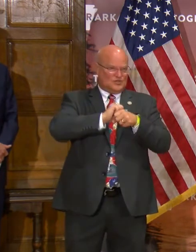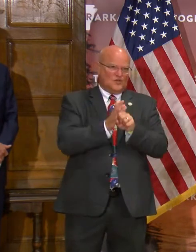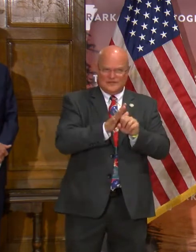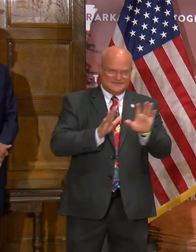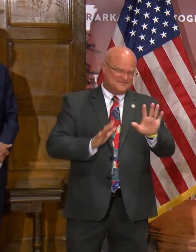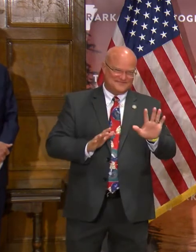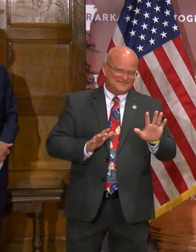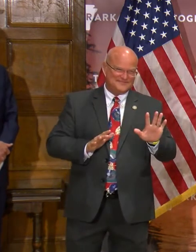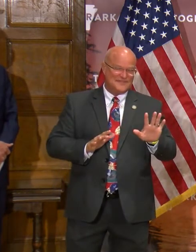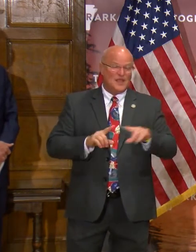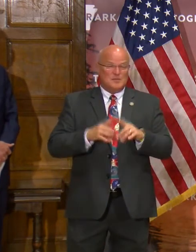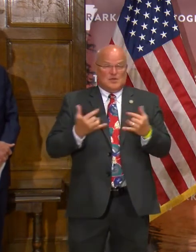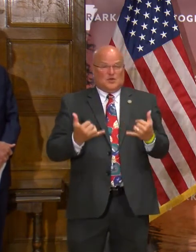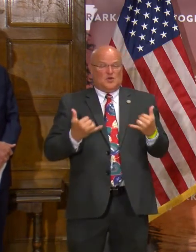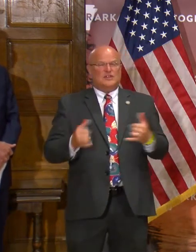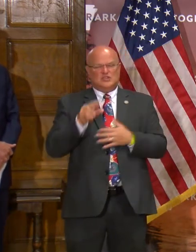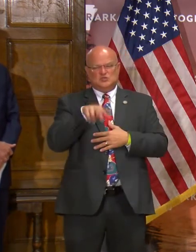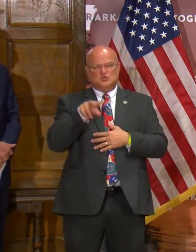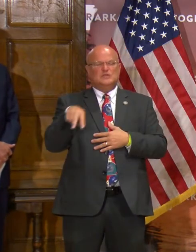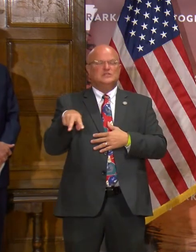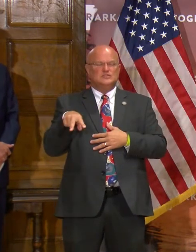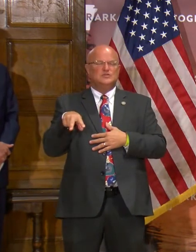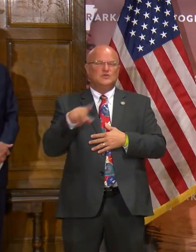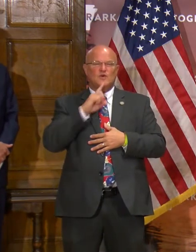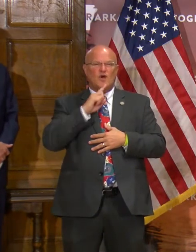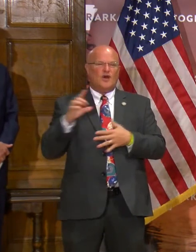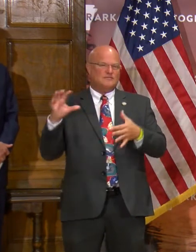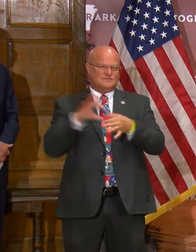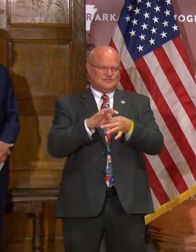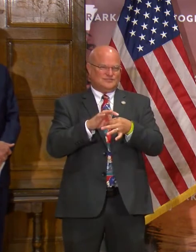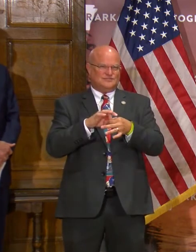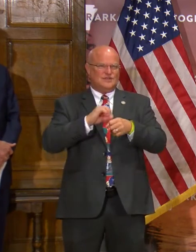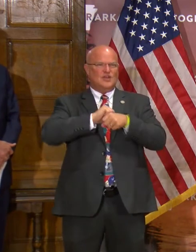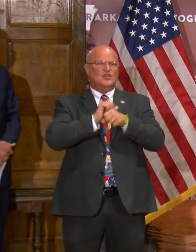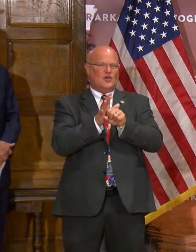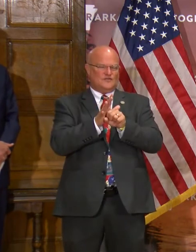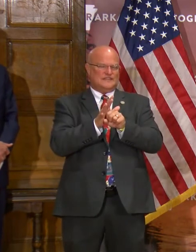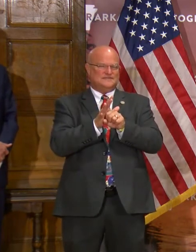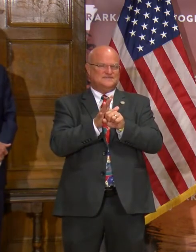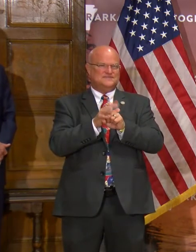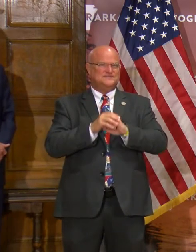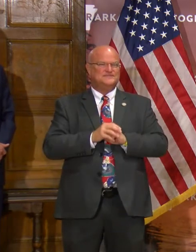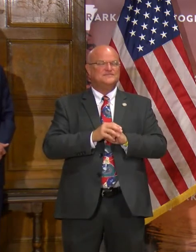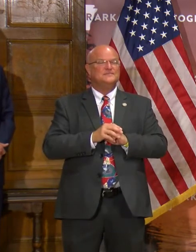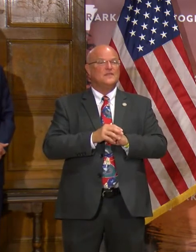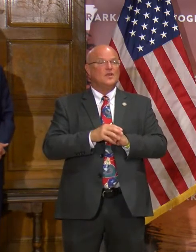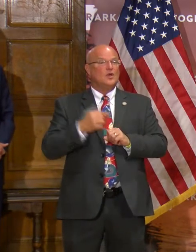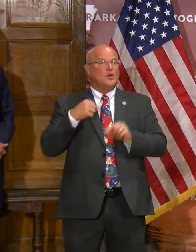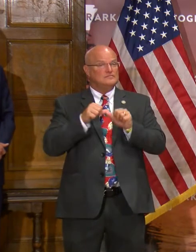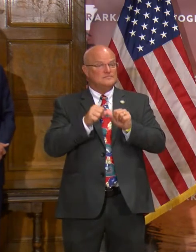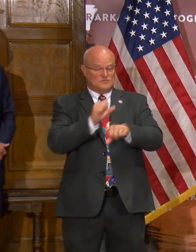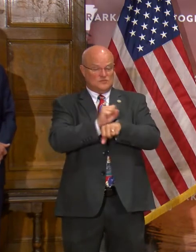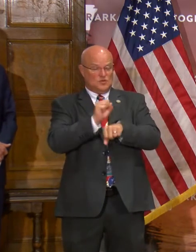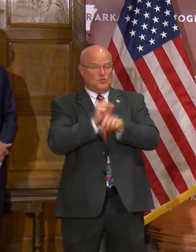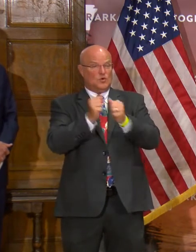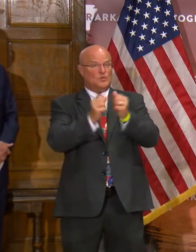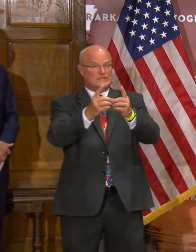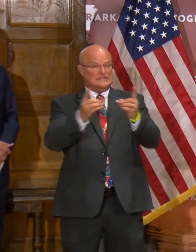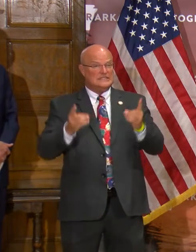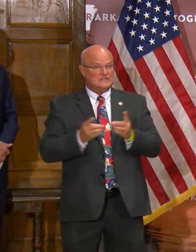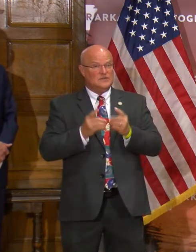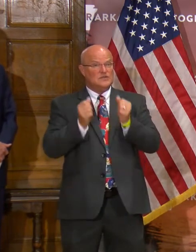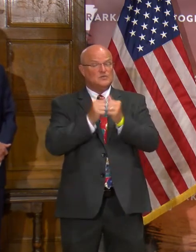to COVID. But currently, 22 are related directly to COVID. We continue to work with districts